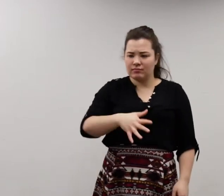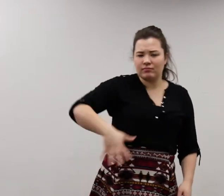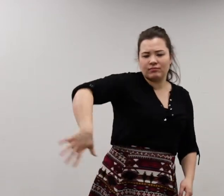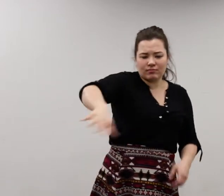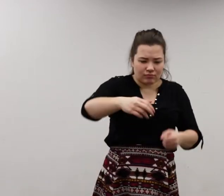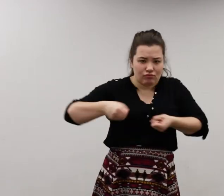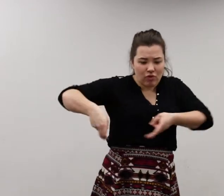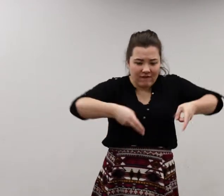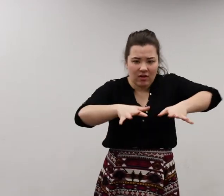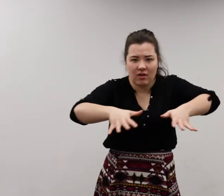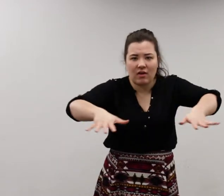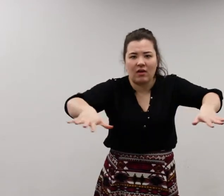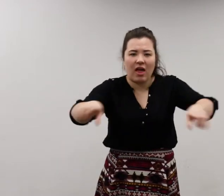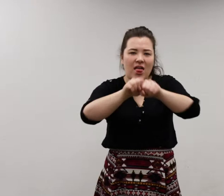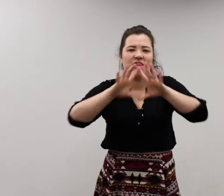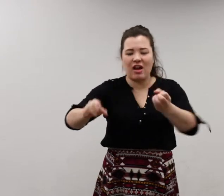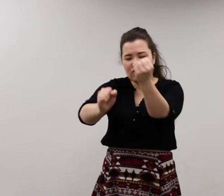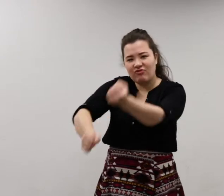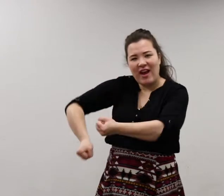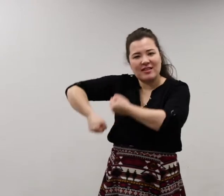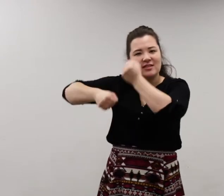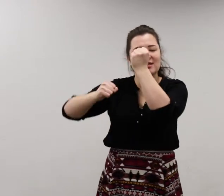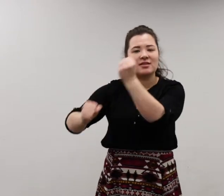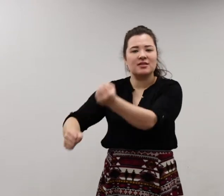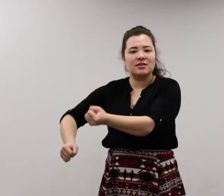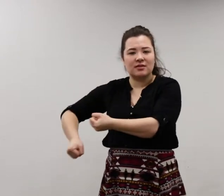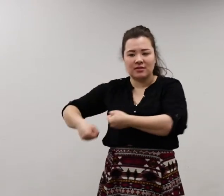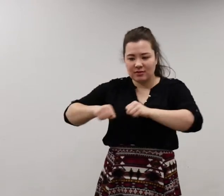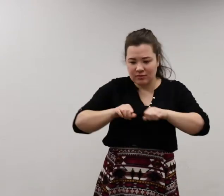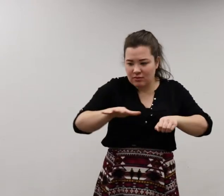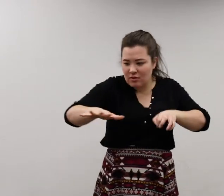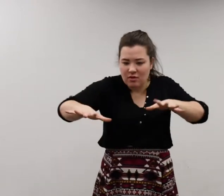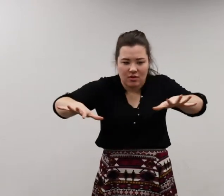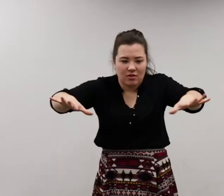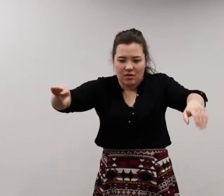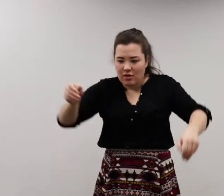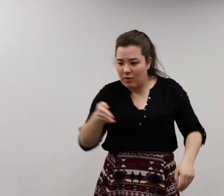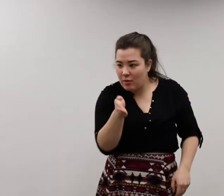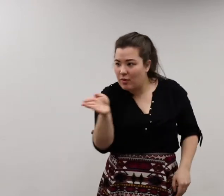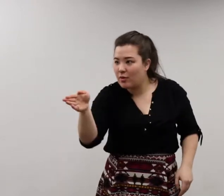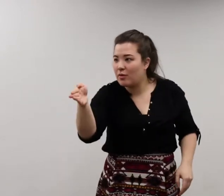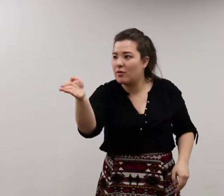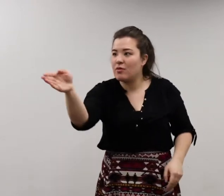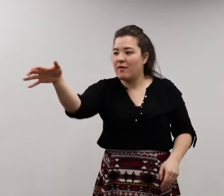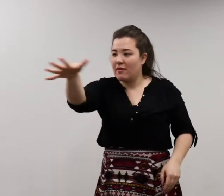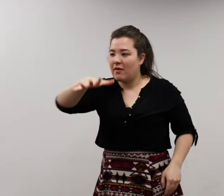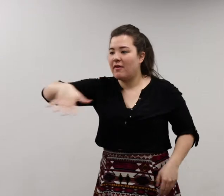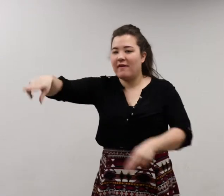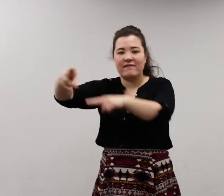Upon the old Venice of the East, its ancient roots take me to